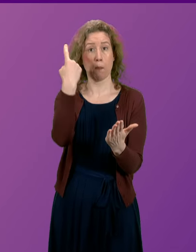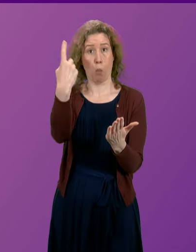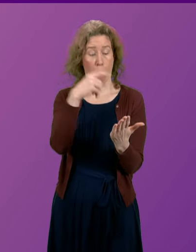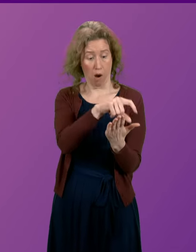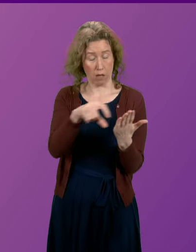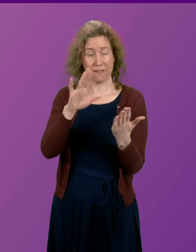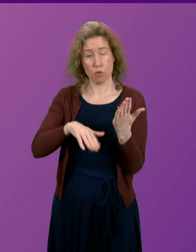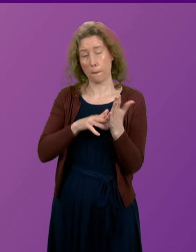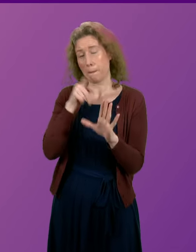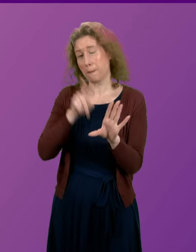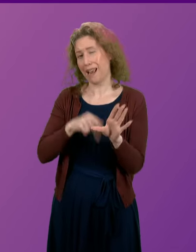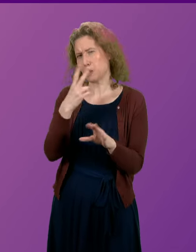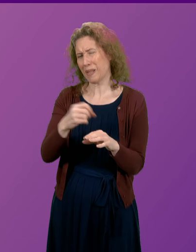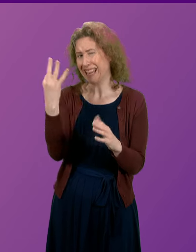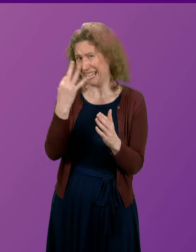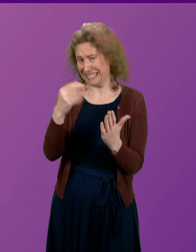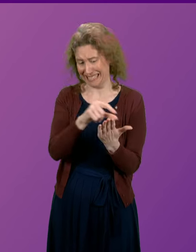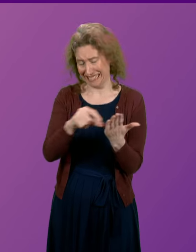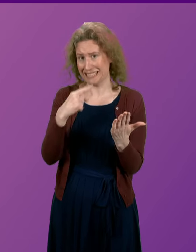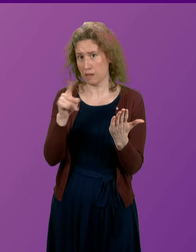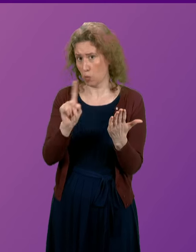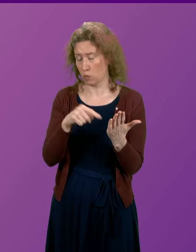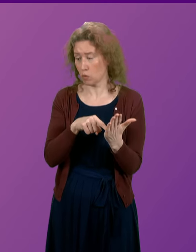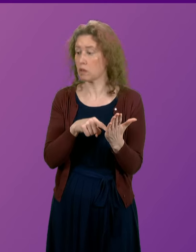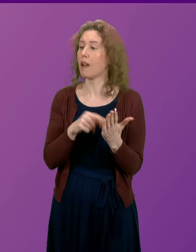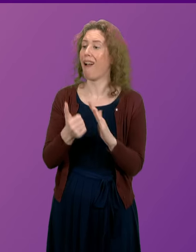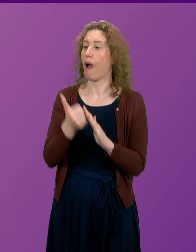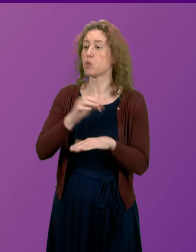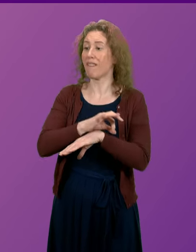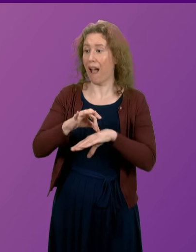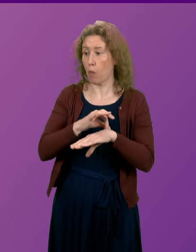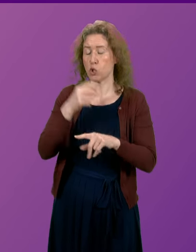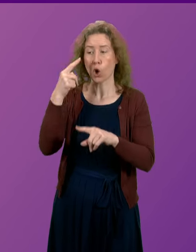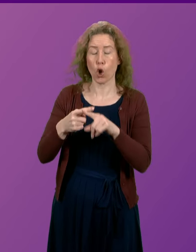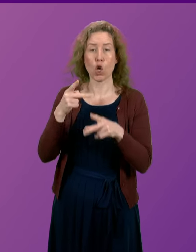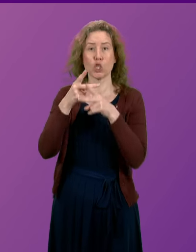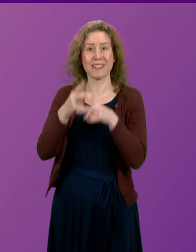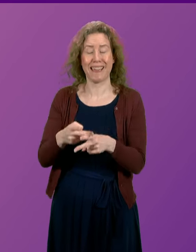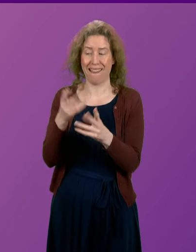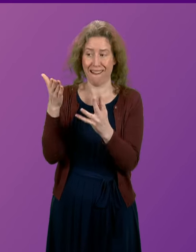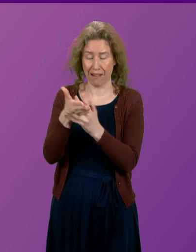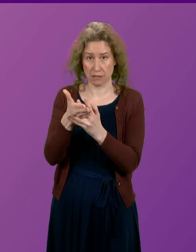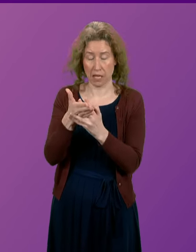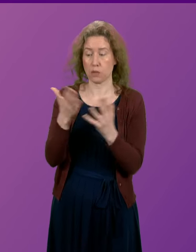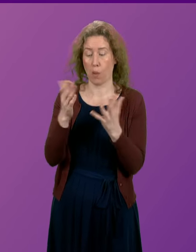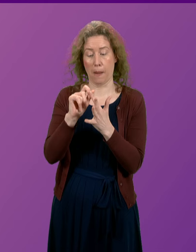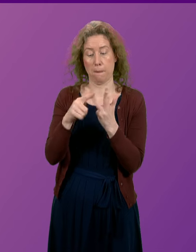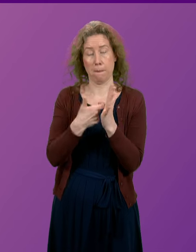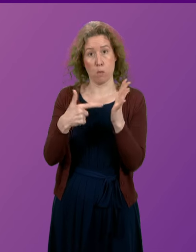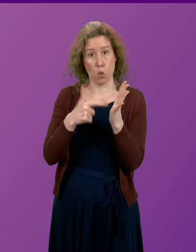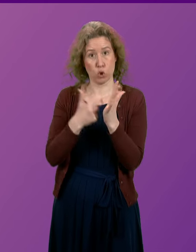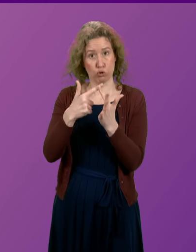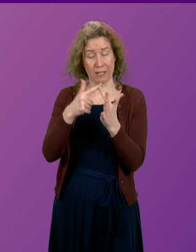review from May 2018, says this. Out-of-hours, urgent care access at Portree Hospital